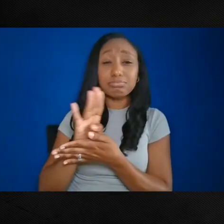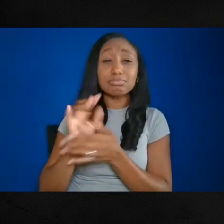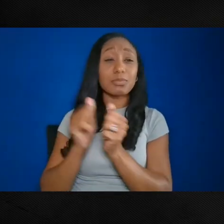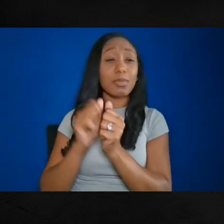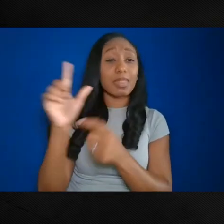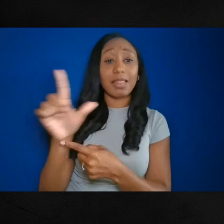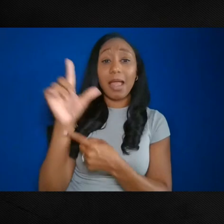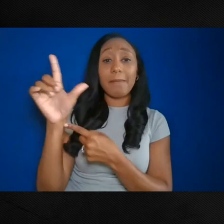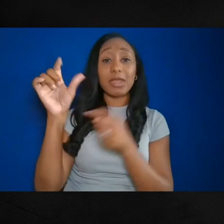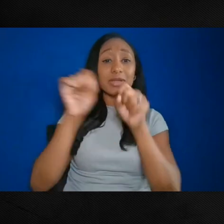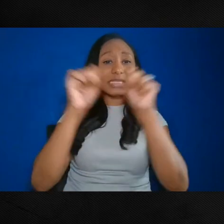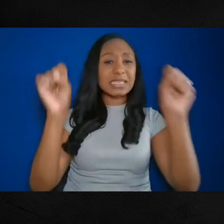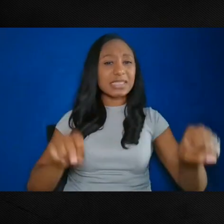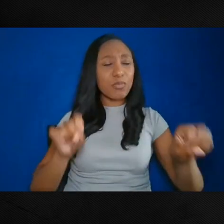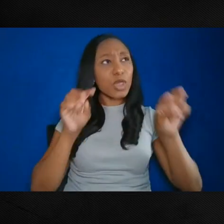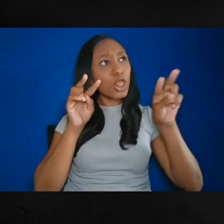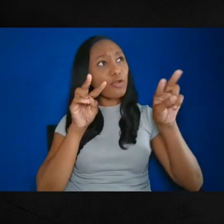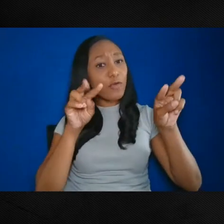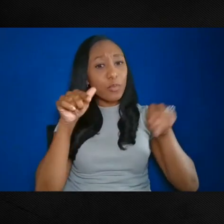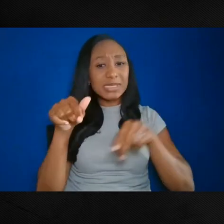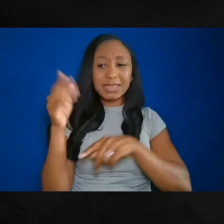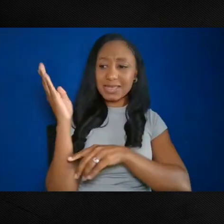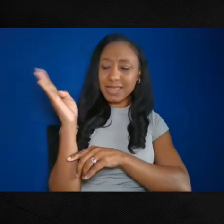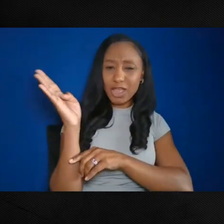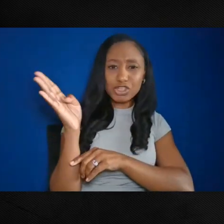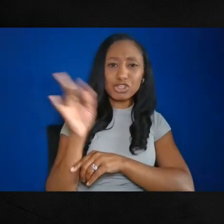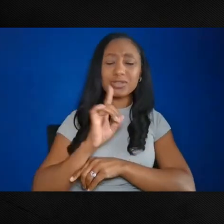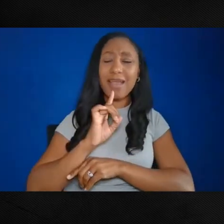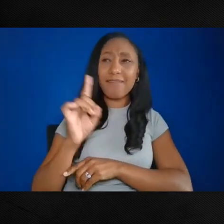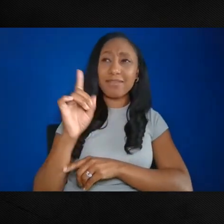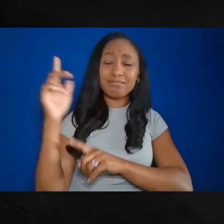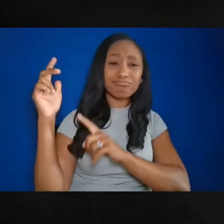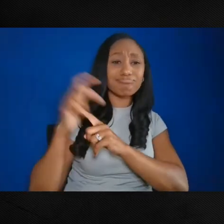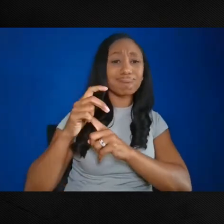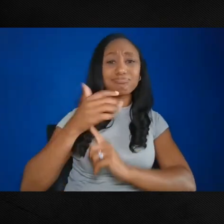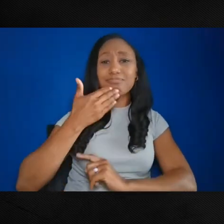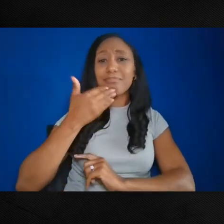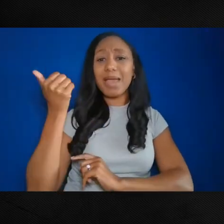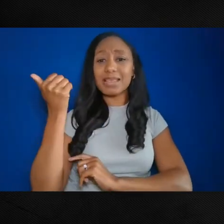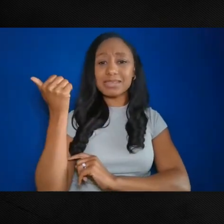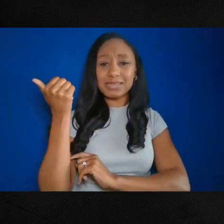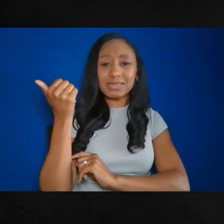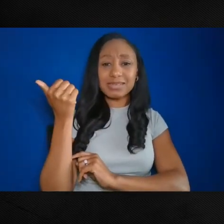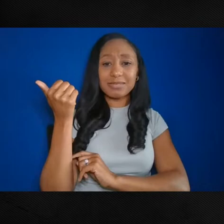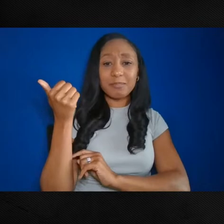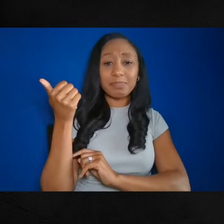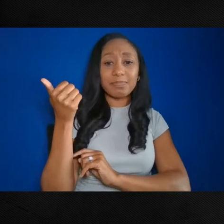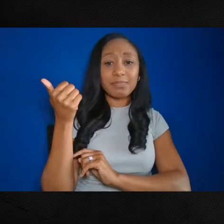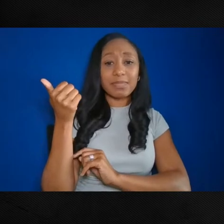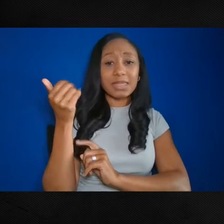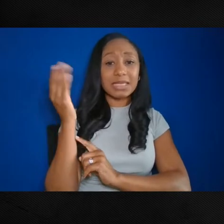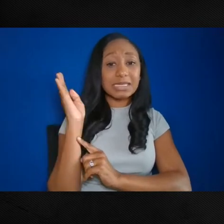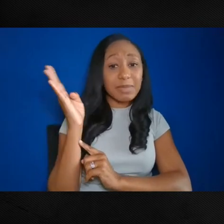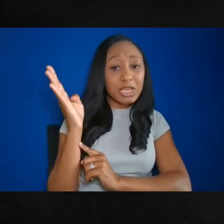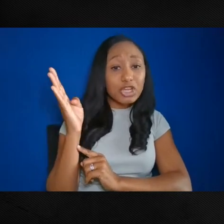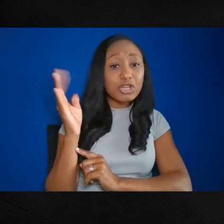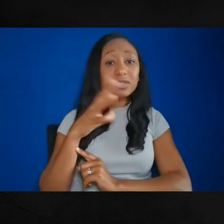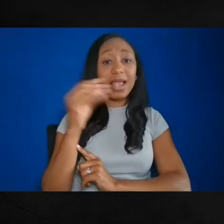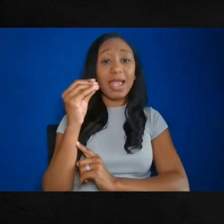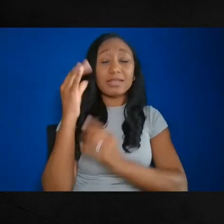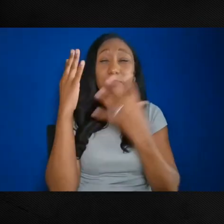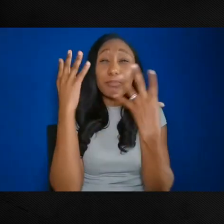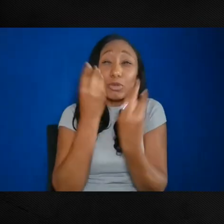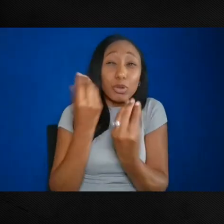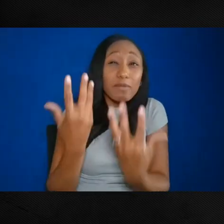look forward to these lectures that feature the best speakers researching and interpreting Maryland's rich history, now going